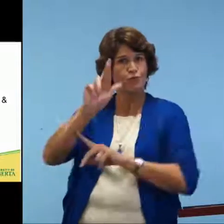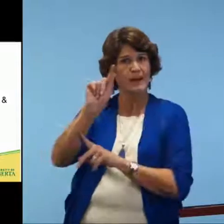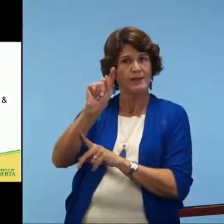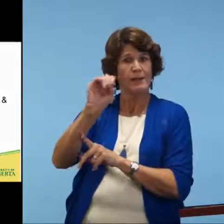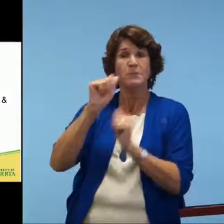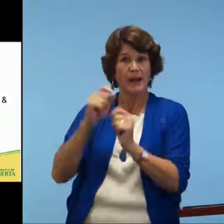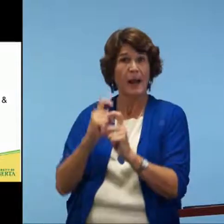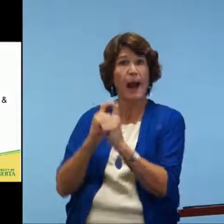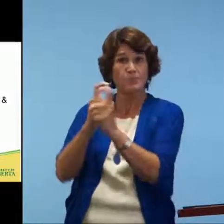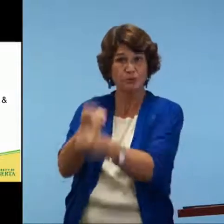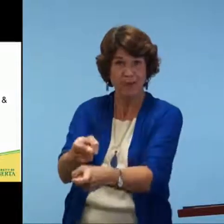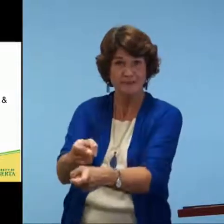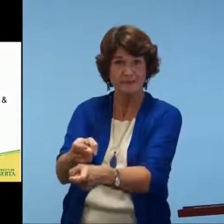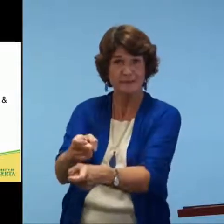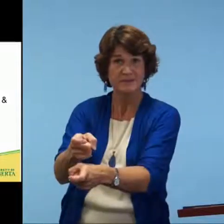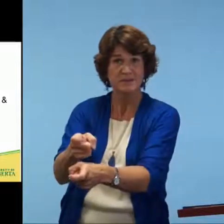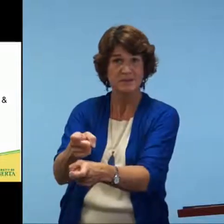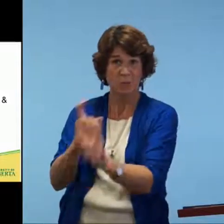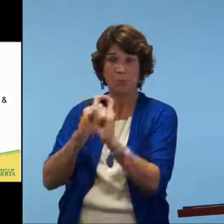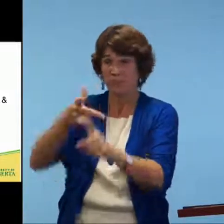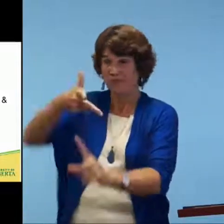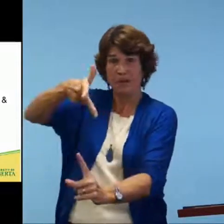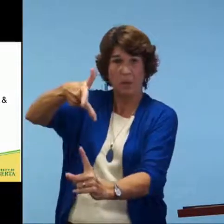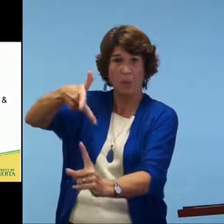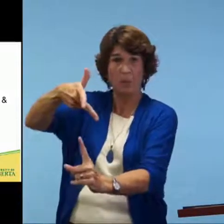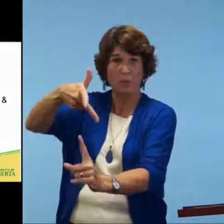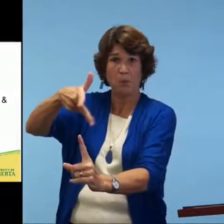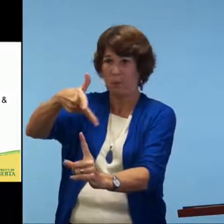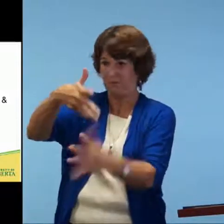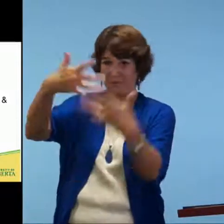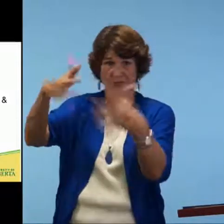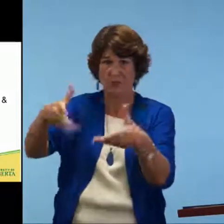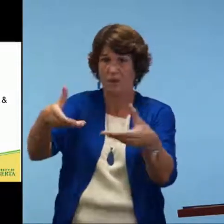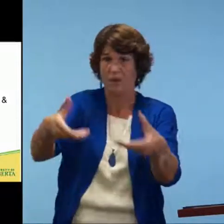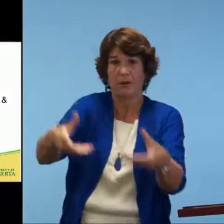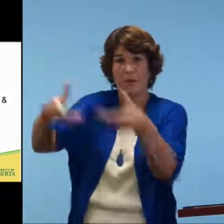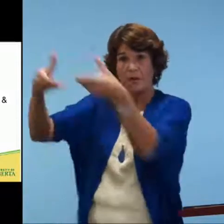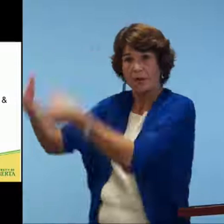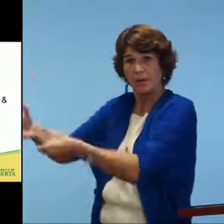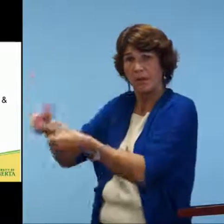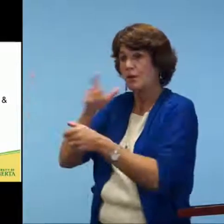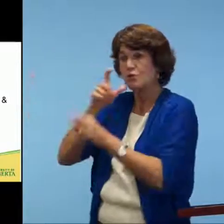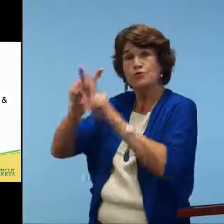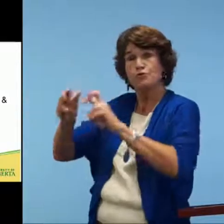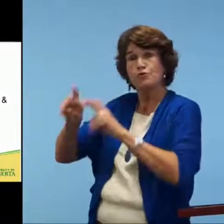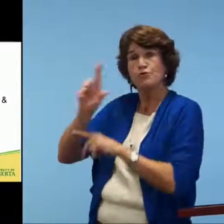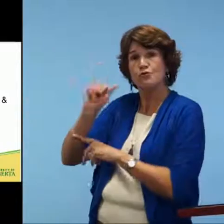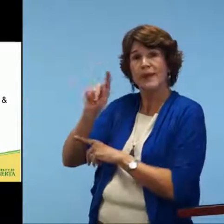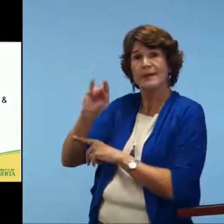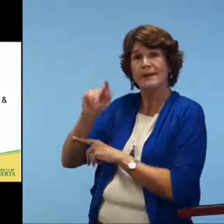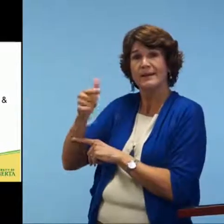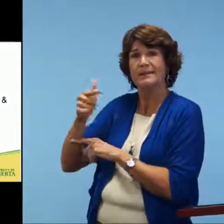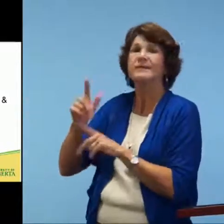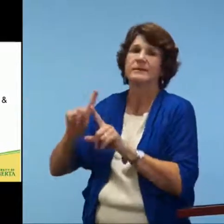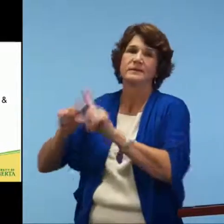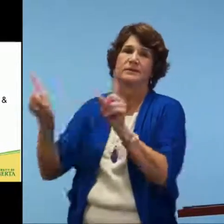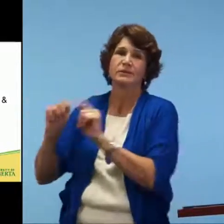particular test, who's maybe rating the receptor, the expressive test. Certainly you can